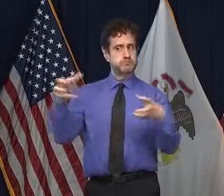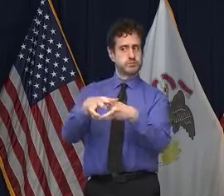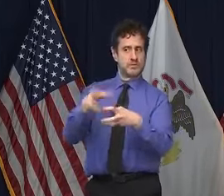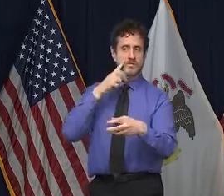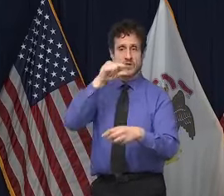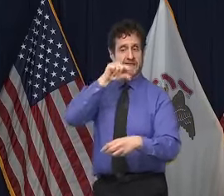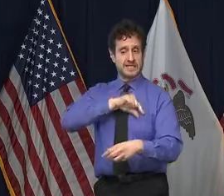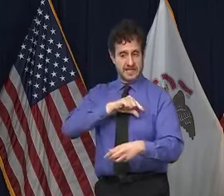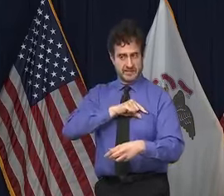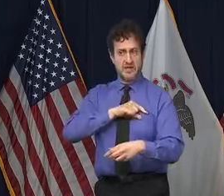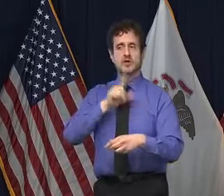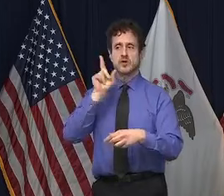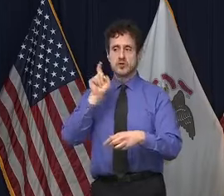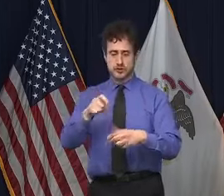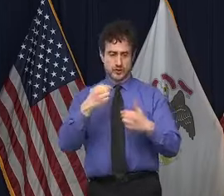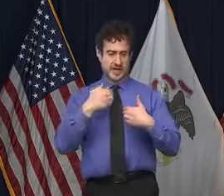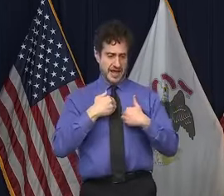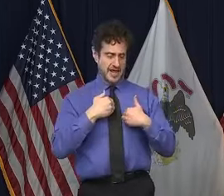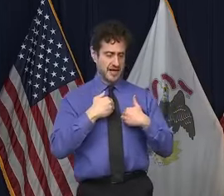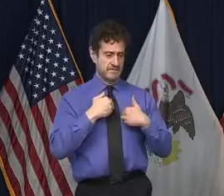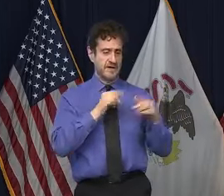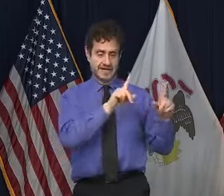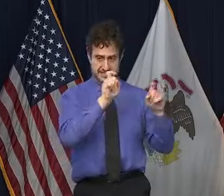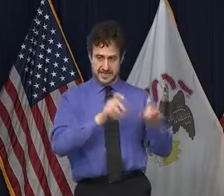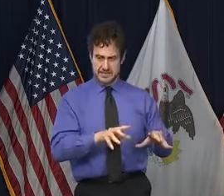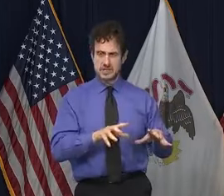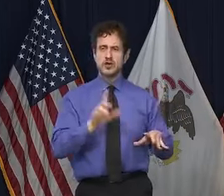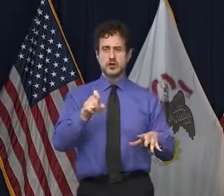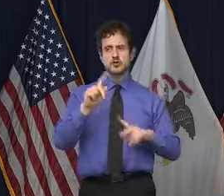the holiday weekend. Should they quarantine as well to help prevent a new wave?